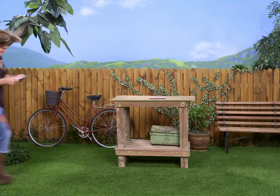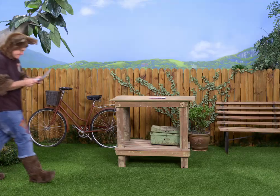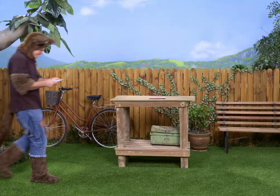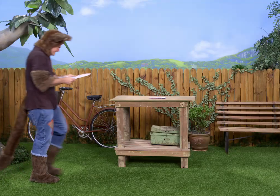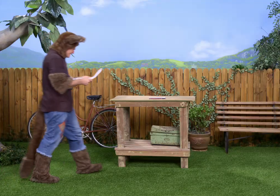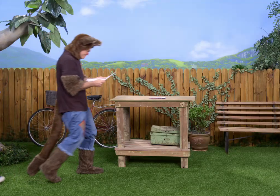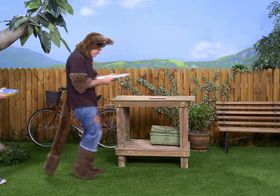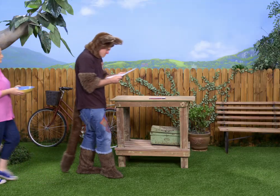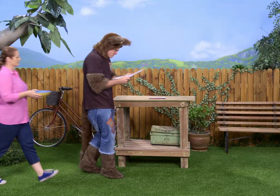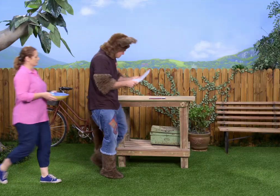Hmm.